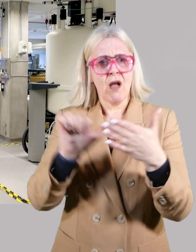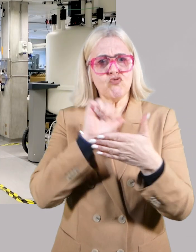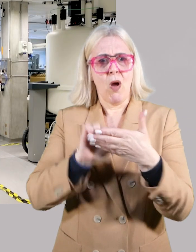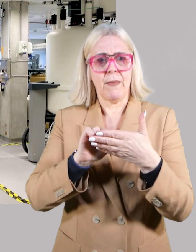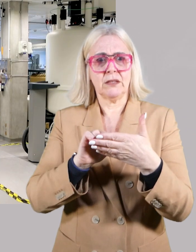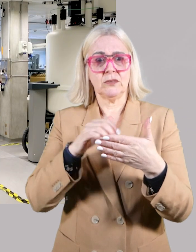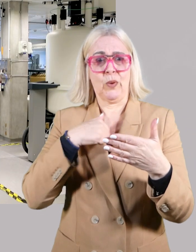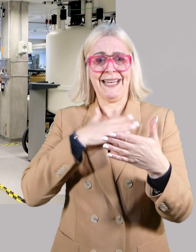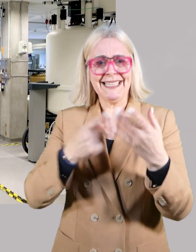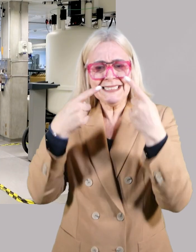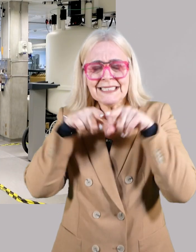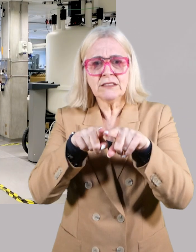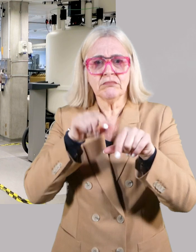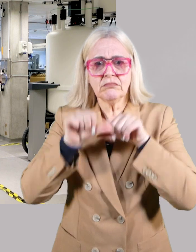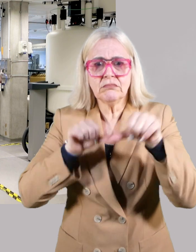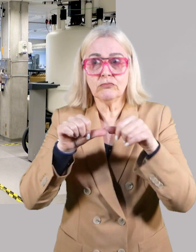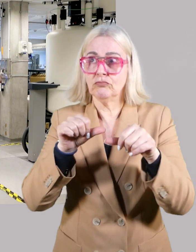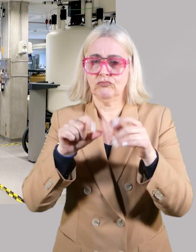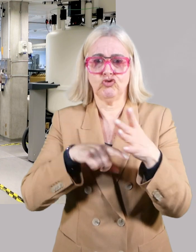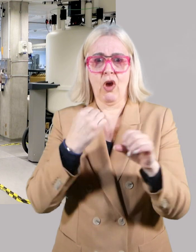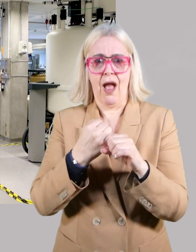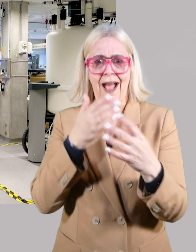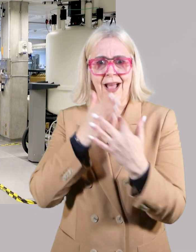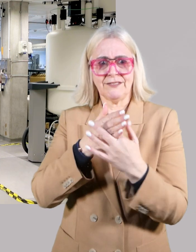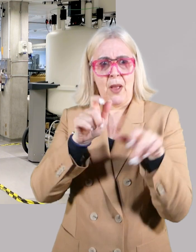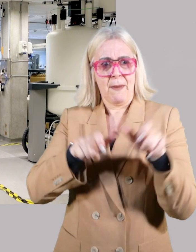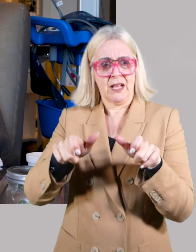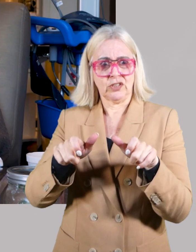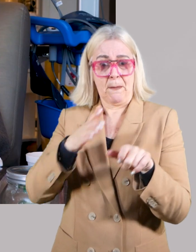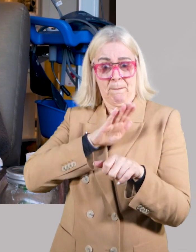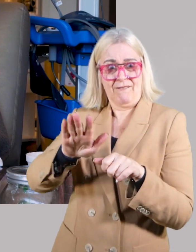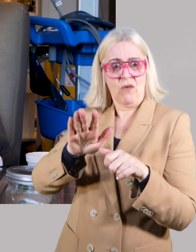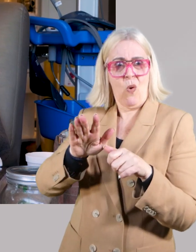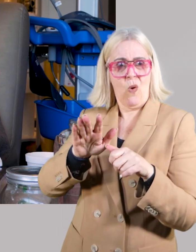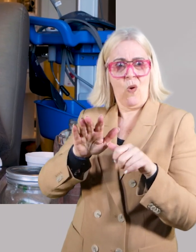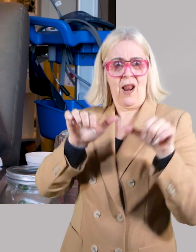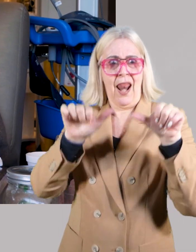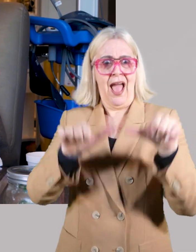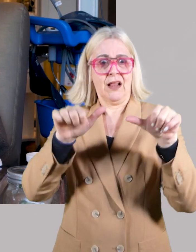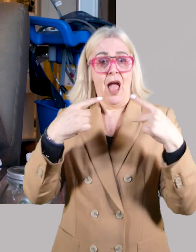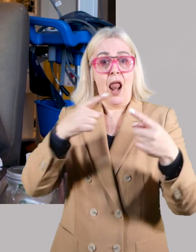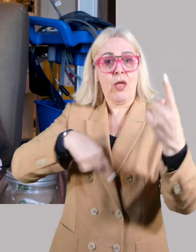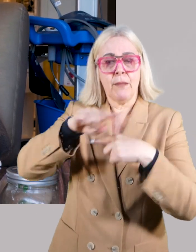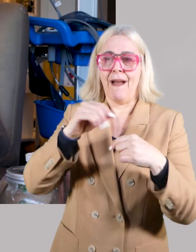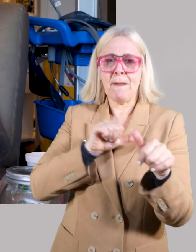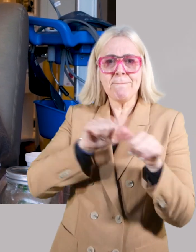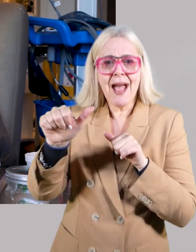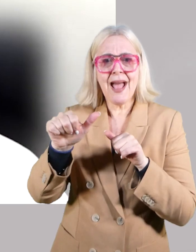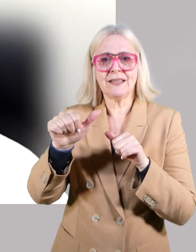we're proportionate and appropriate. We need aligned routes to pre-licensing drug access for our patients to allow them to have the best or